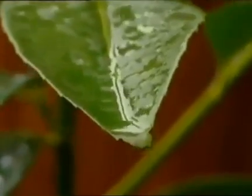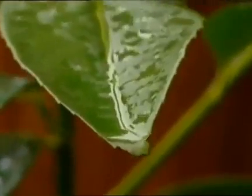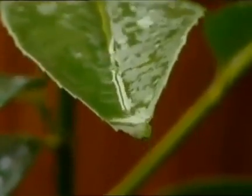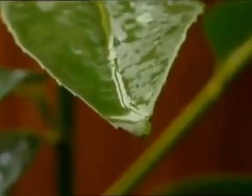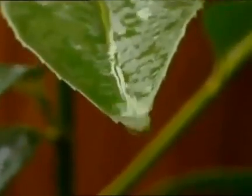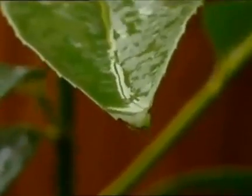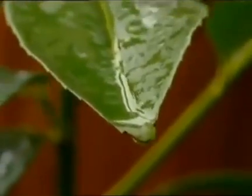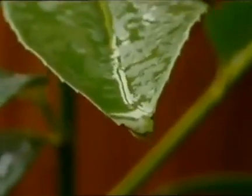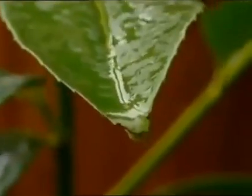Drip. Drip.